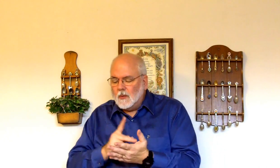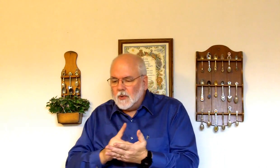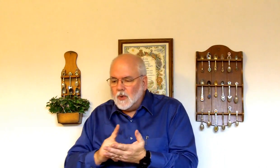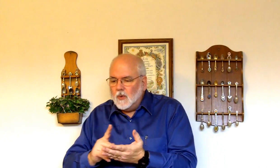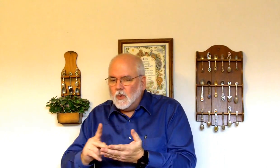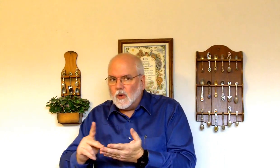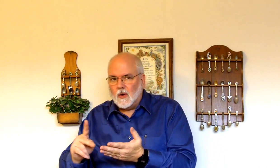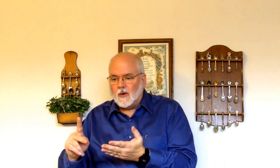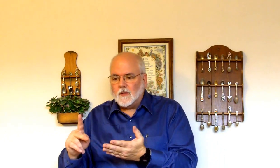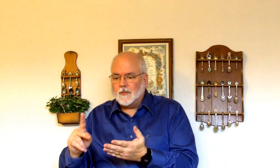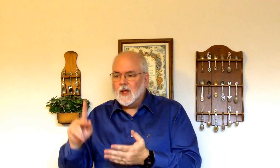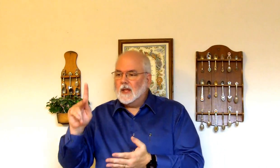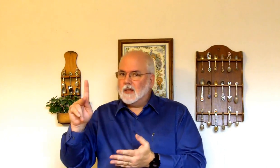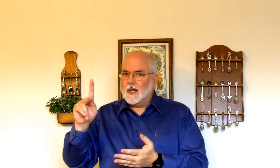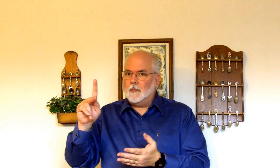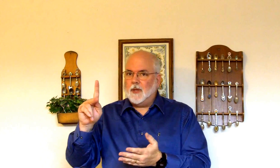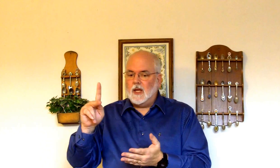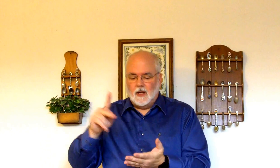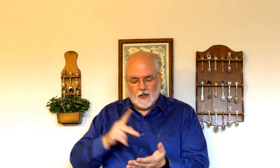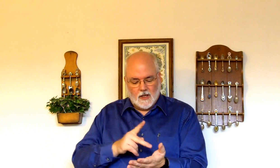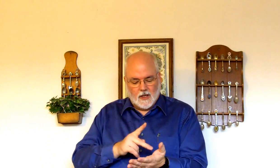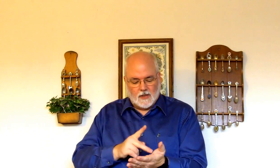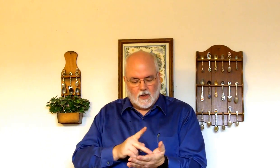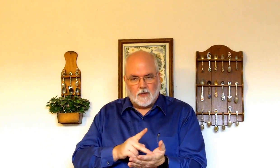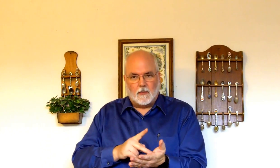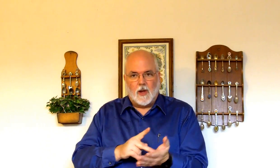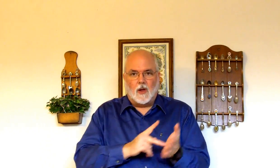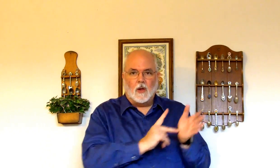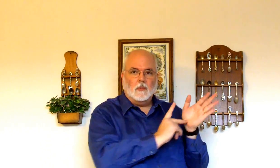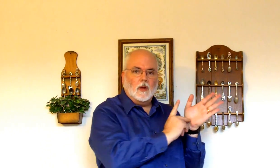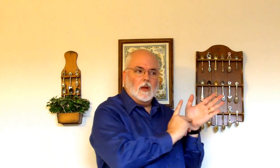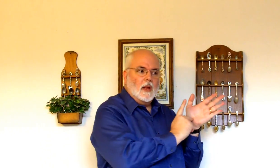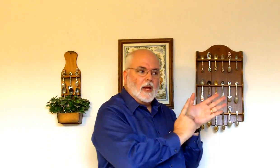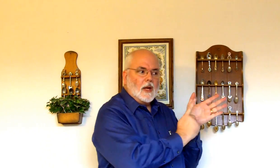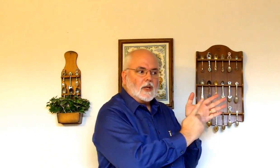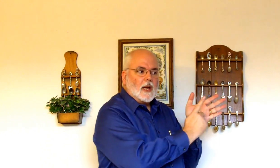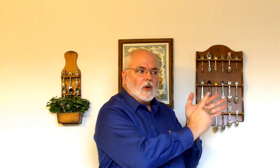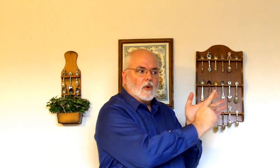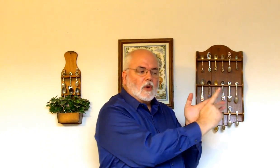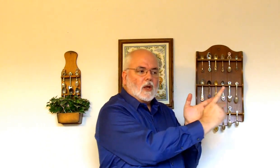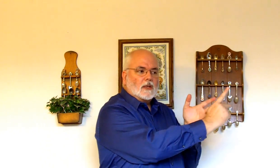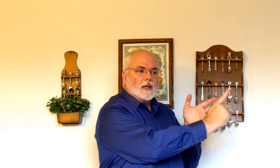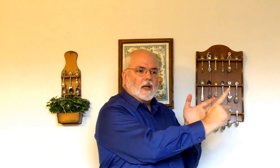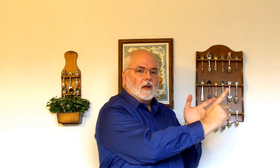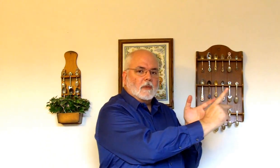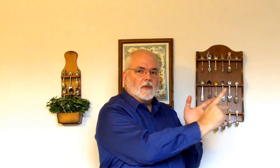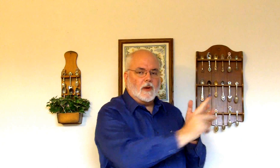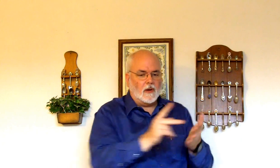Pure. The letter P. Start at the palm. And, just kind of go across to the end of your middle finger.